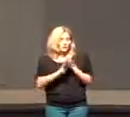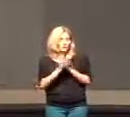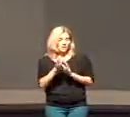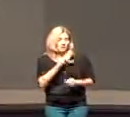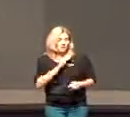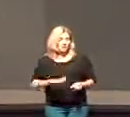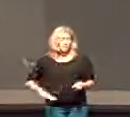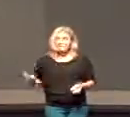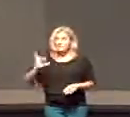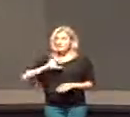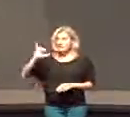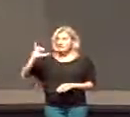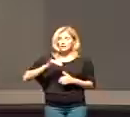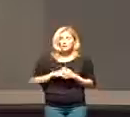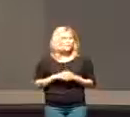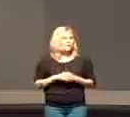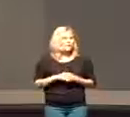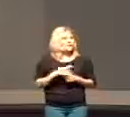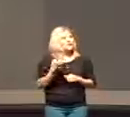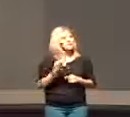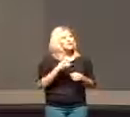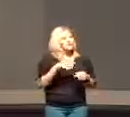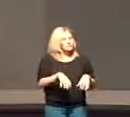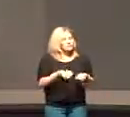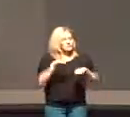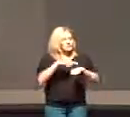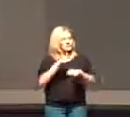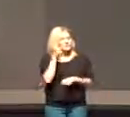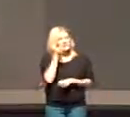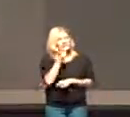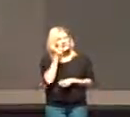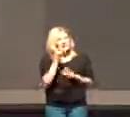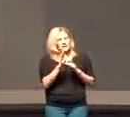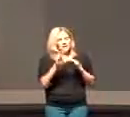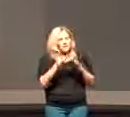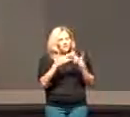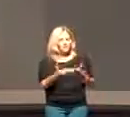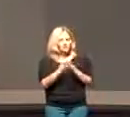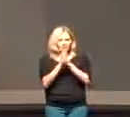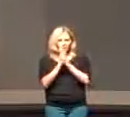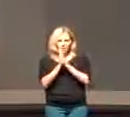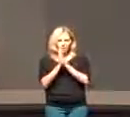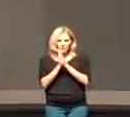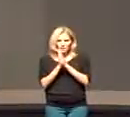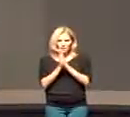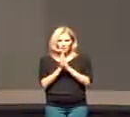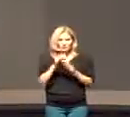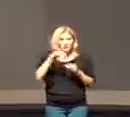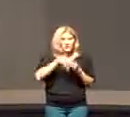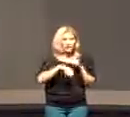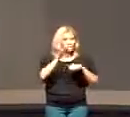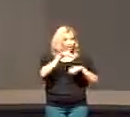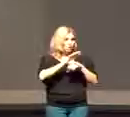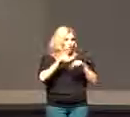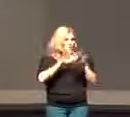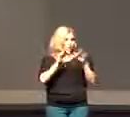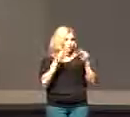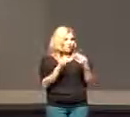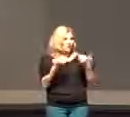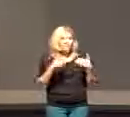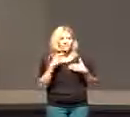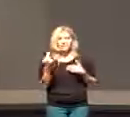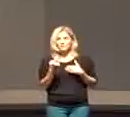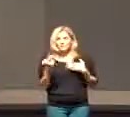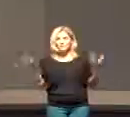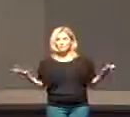likeness and the only way you do that is to spend time daily in the word in prayer being in a church family having